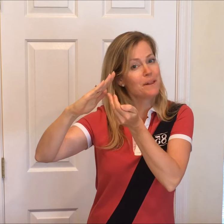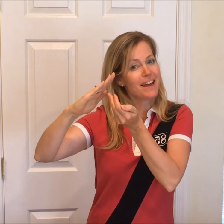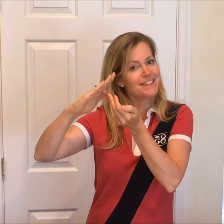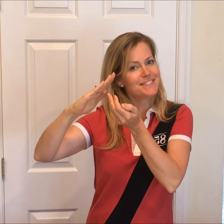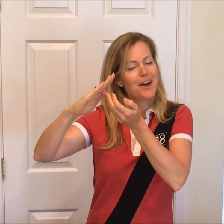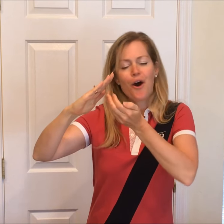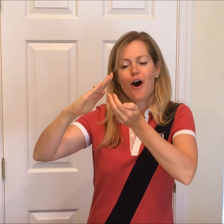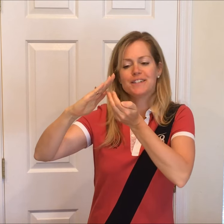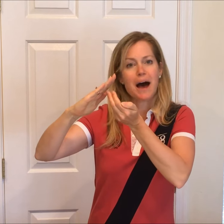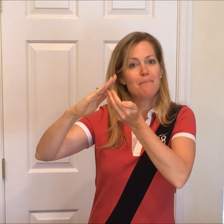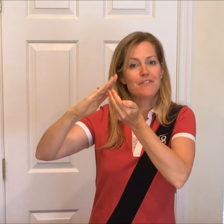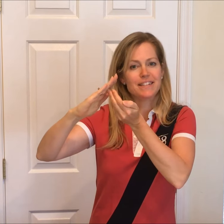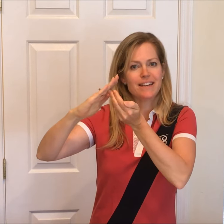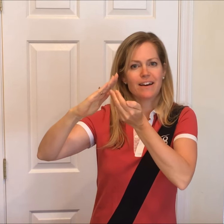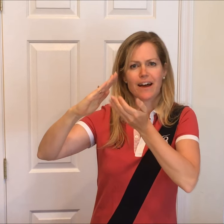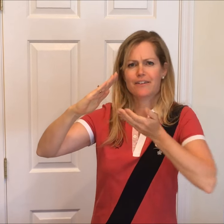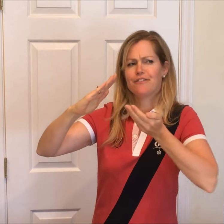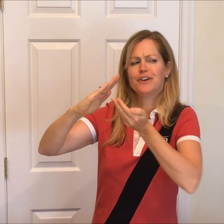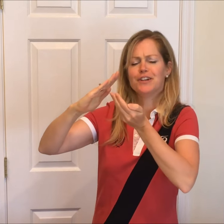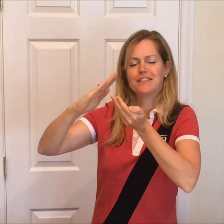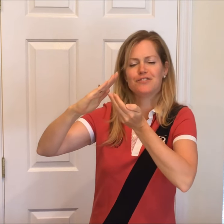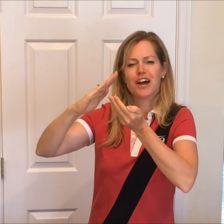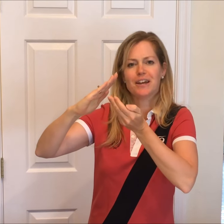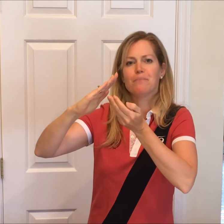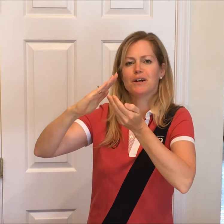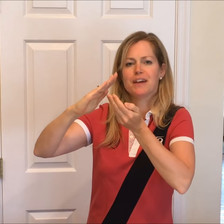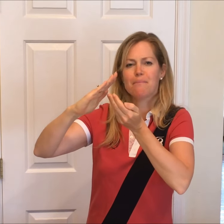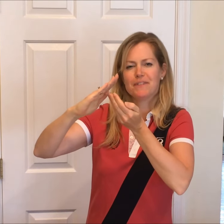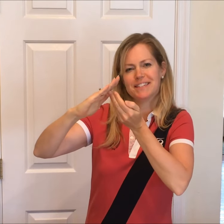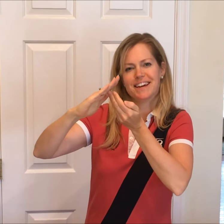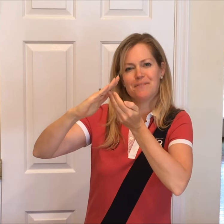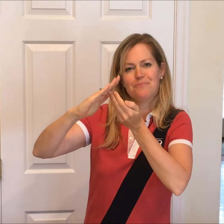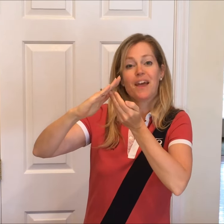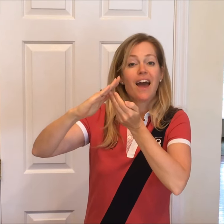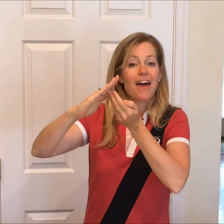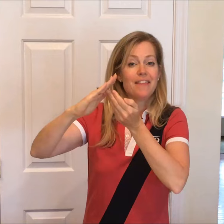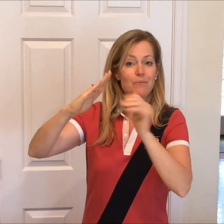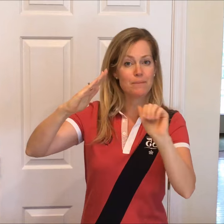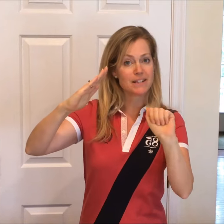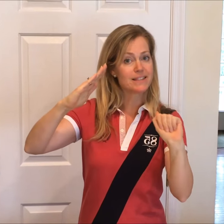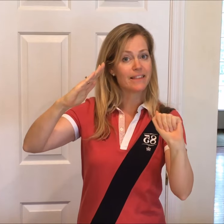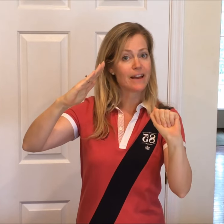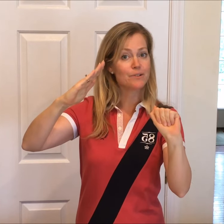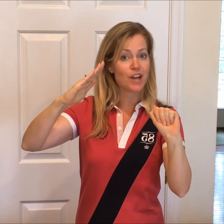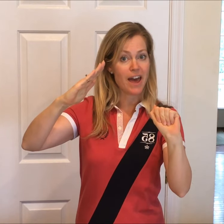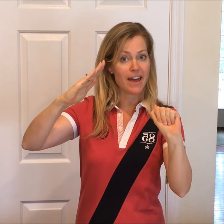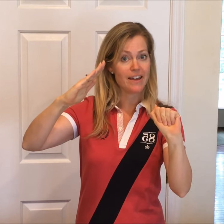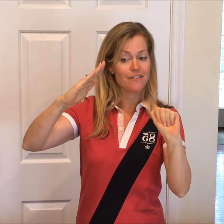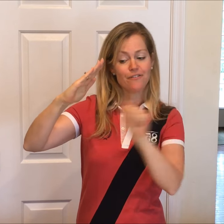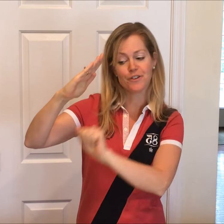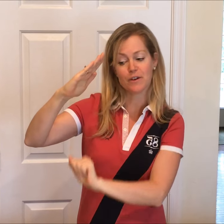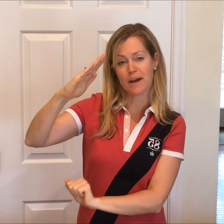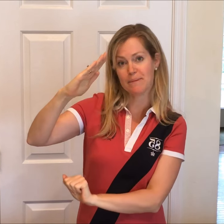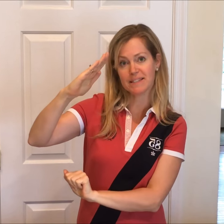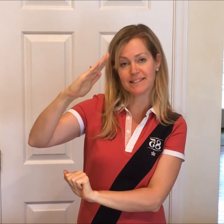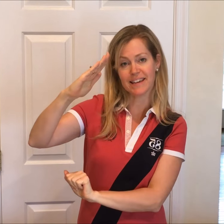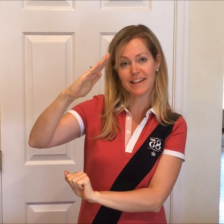Himalayas on top of India, kind of underneath of China, but on top of India. And then we make a sign language A for the Arabian Sea,